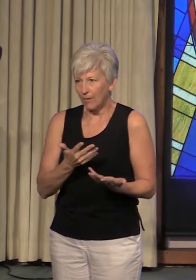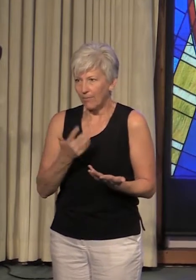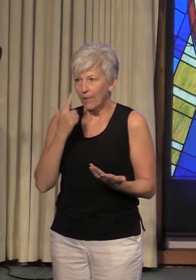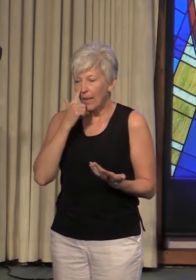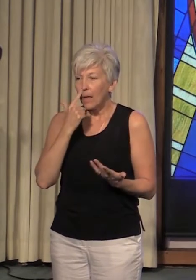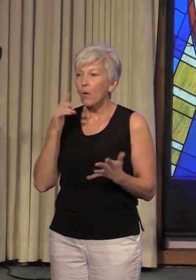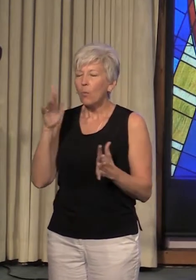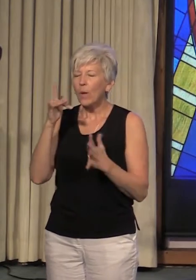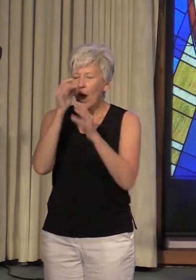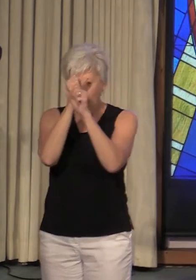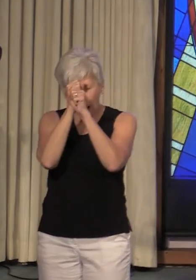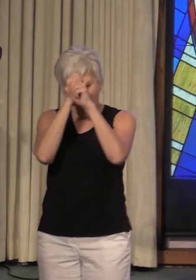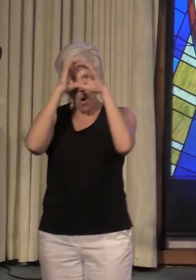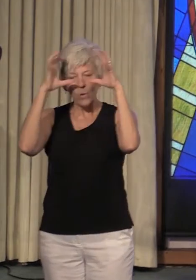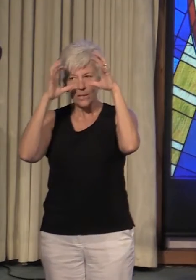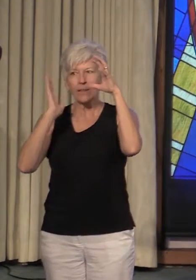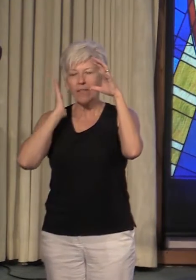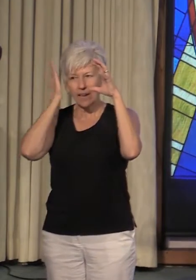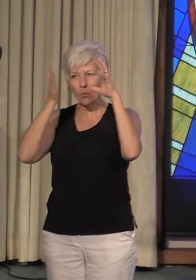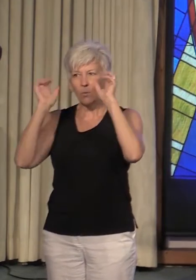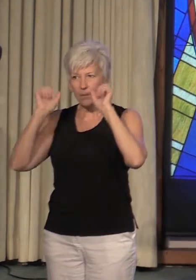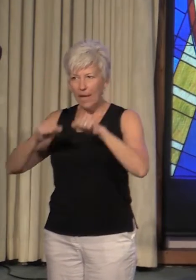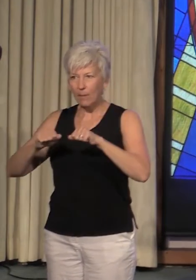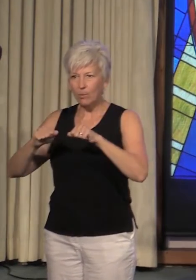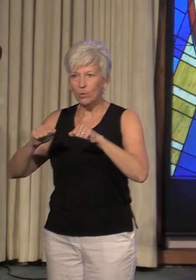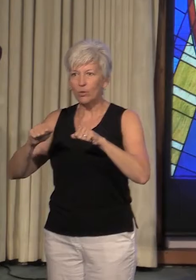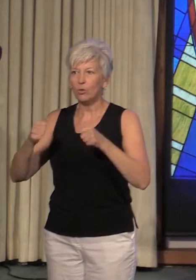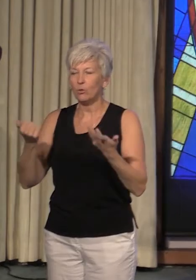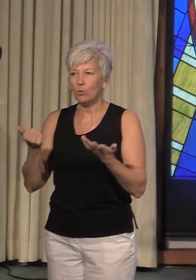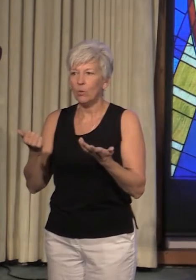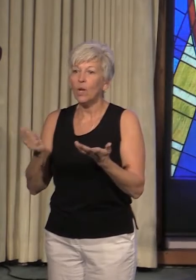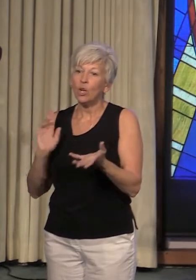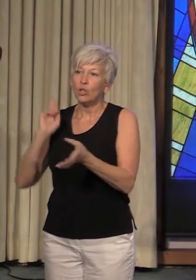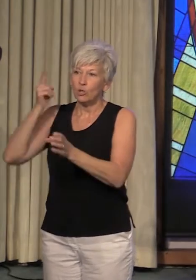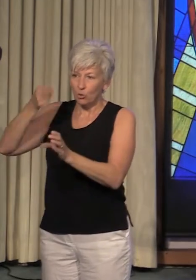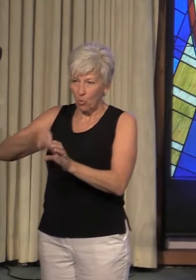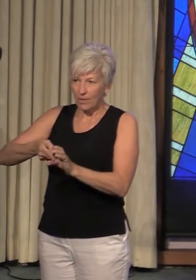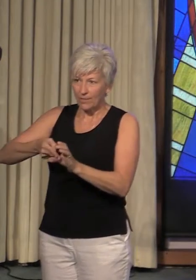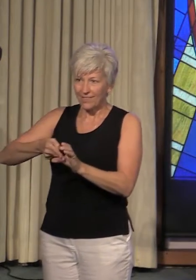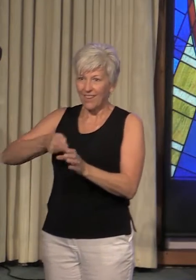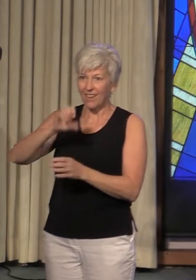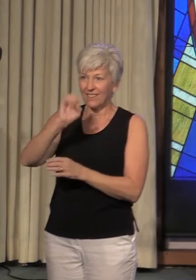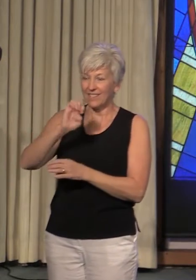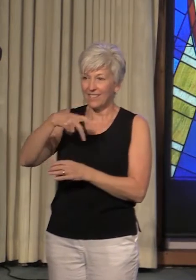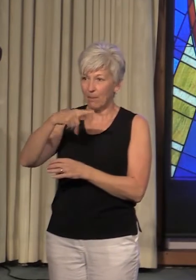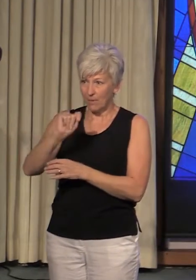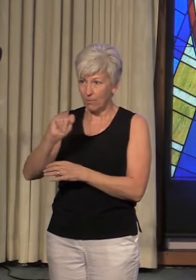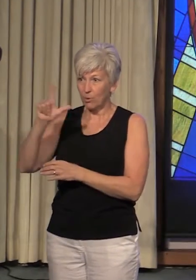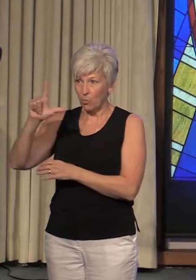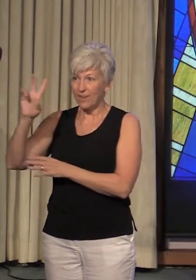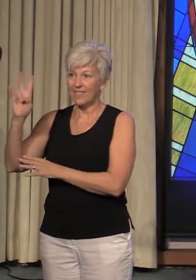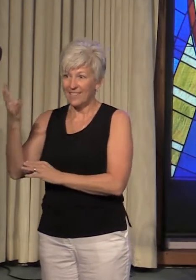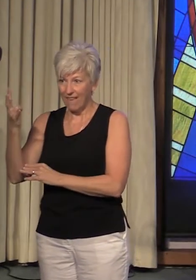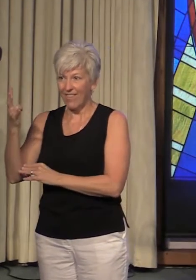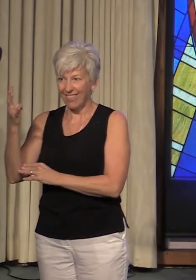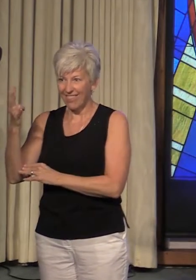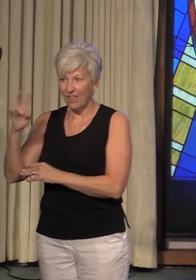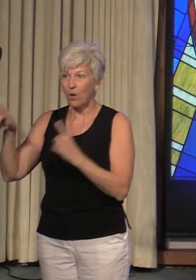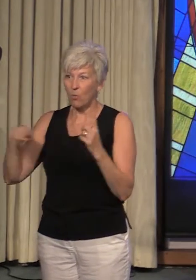will be recovered enough to join us on September 27th when we kick off our Fall Faith series on another one of his books.